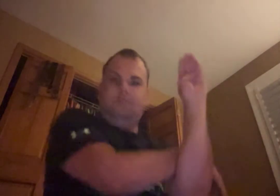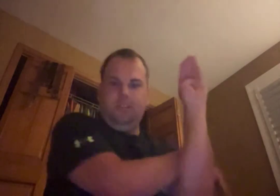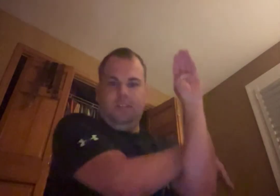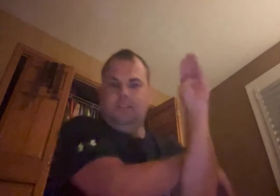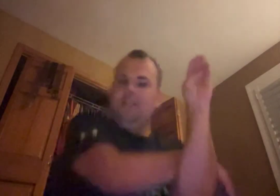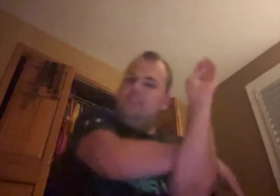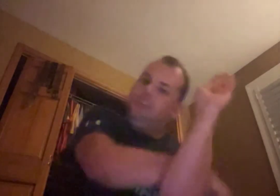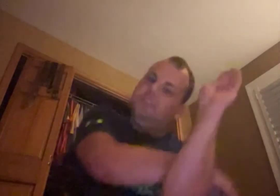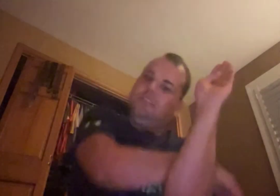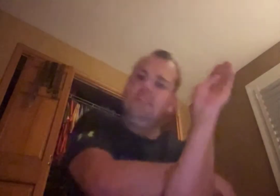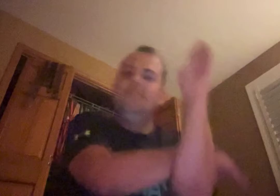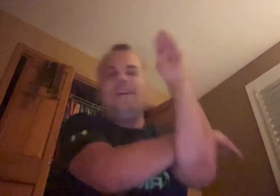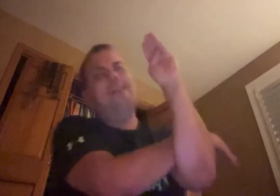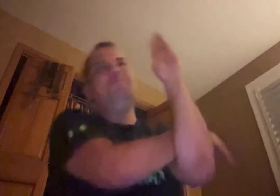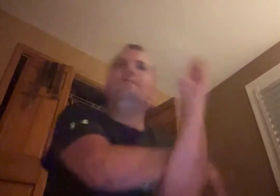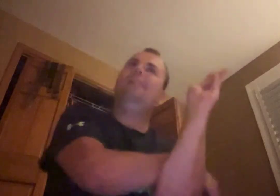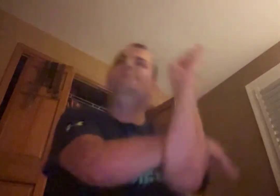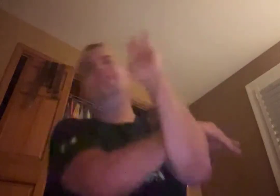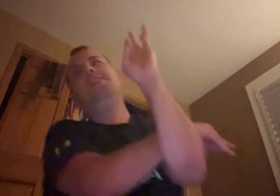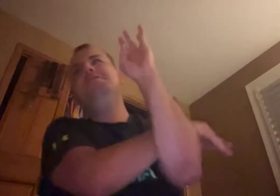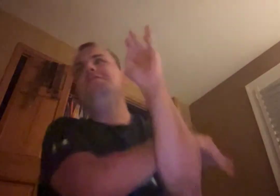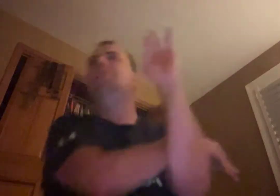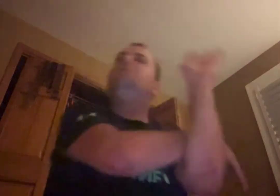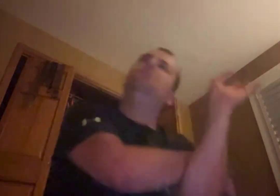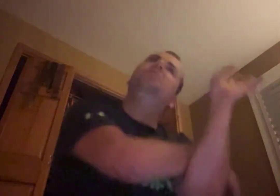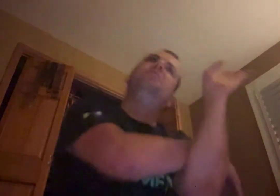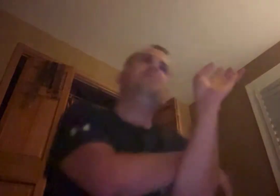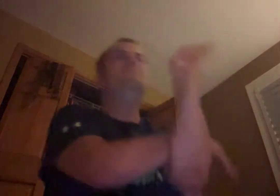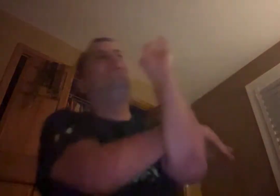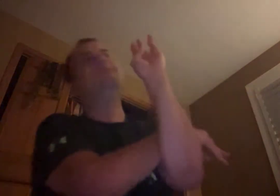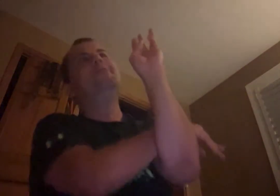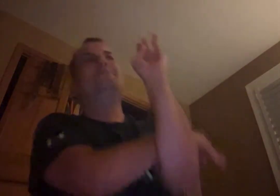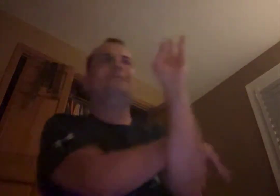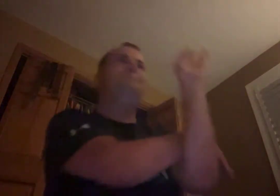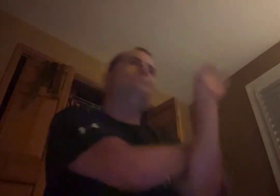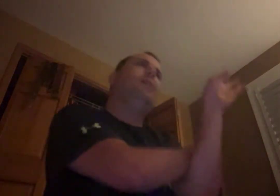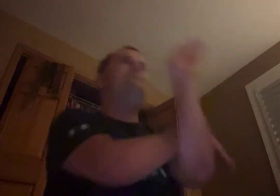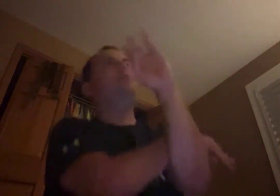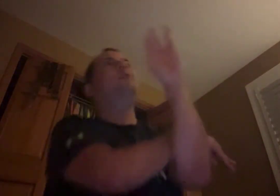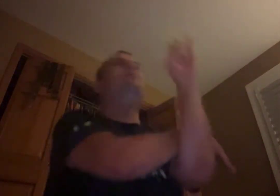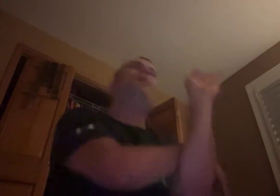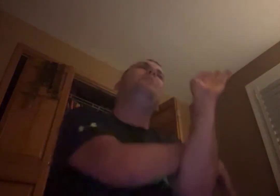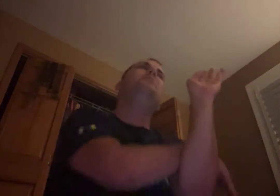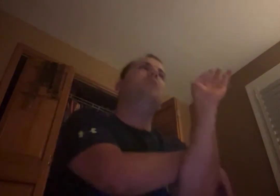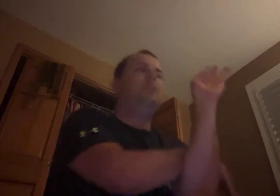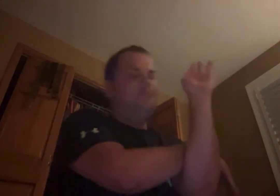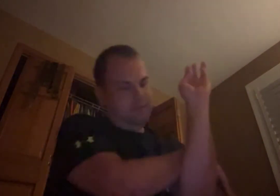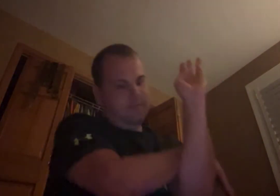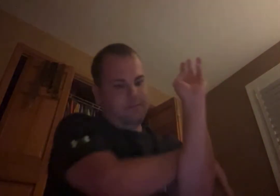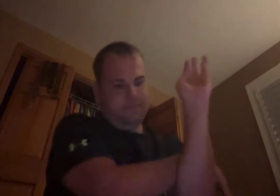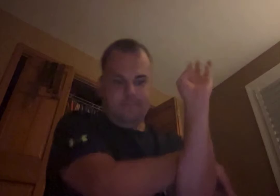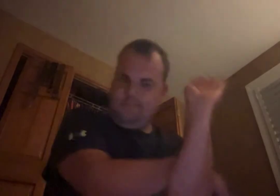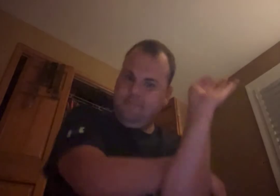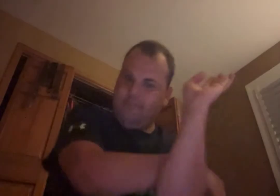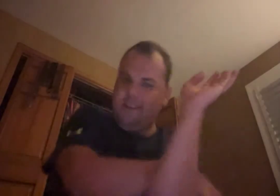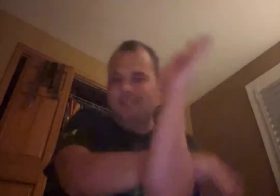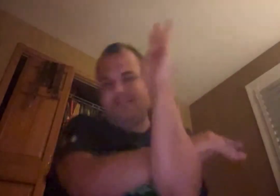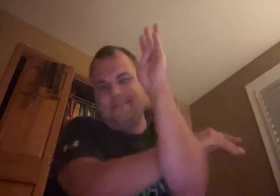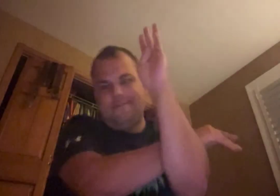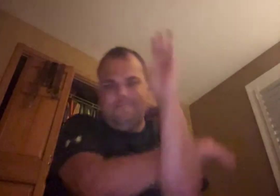Chickadee, chickadee, happy all day Chickadee, chickadee, float my wings Chickadee, chickadee,